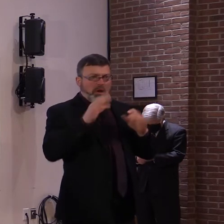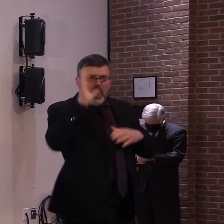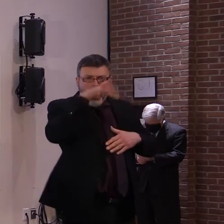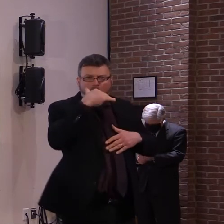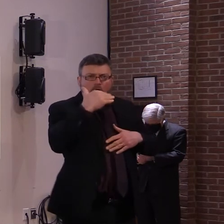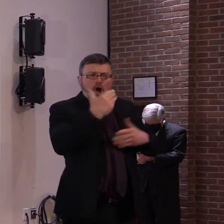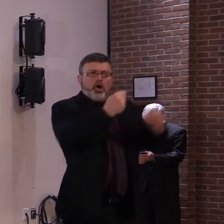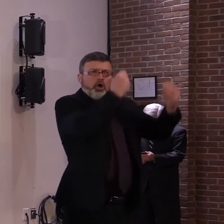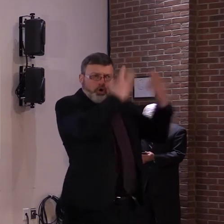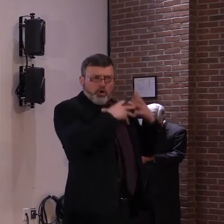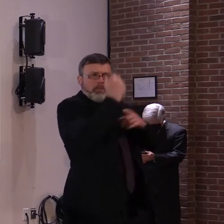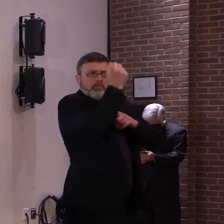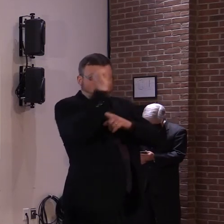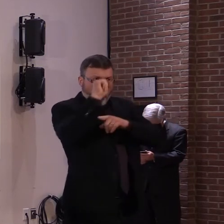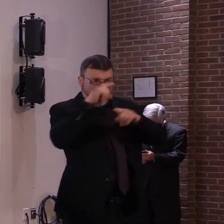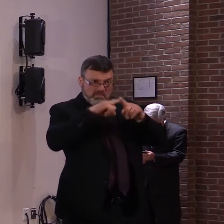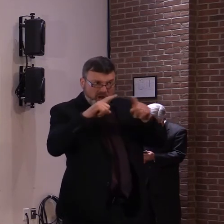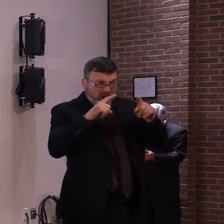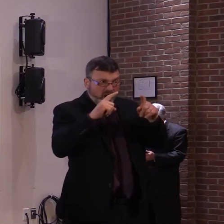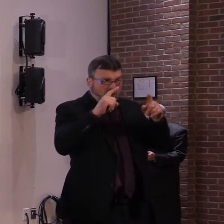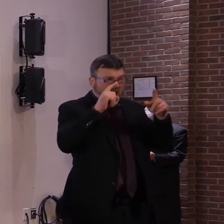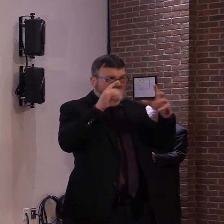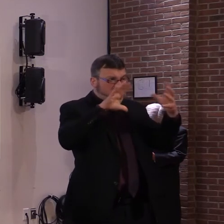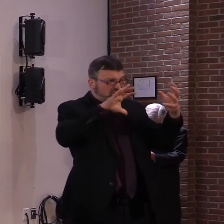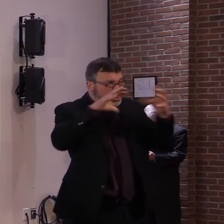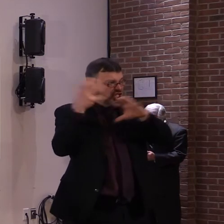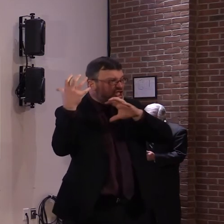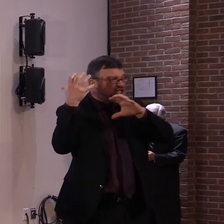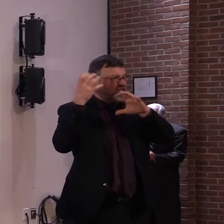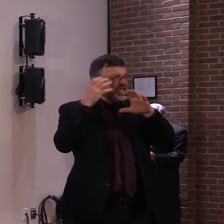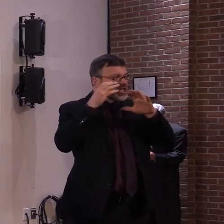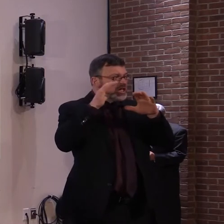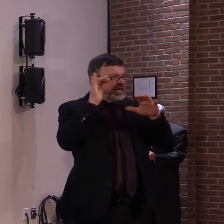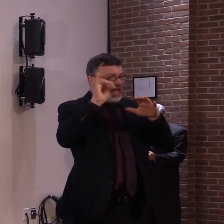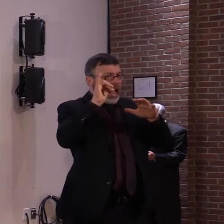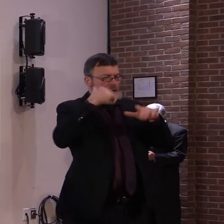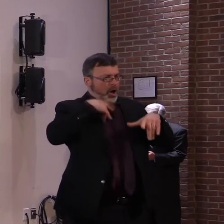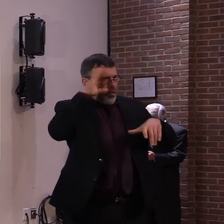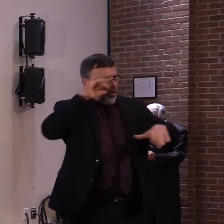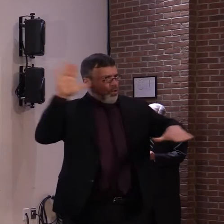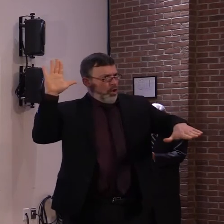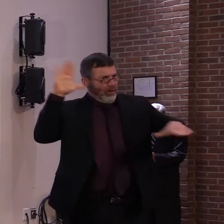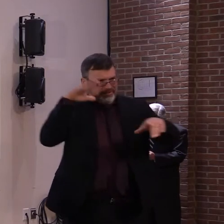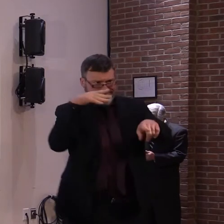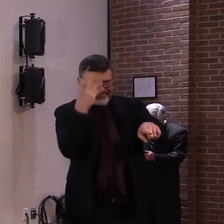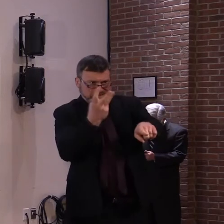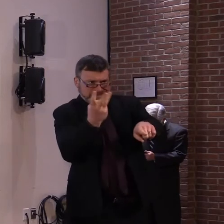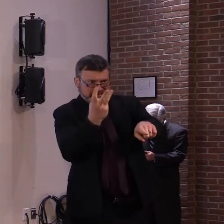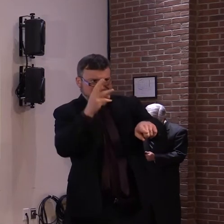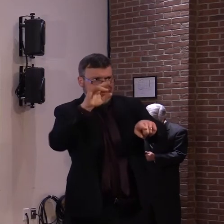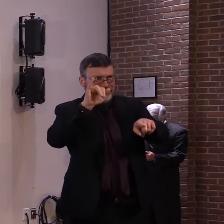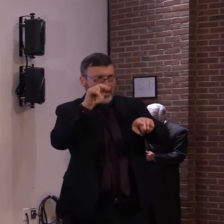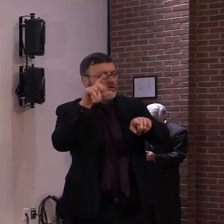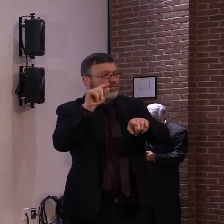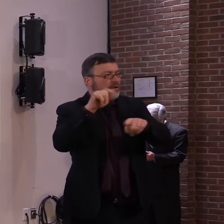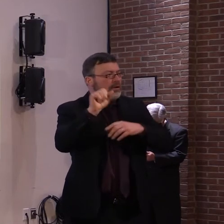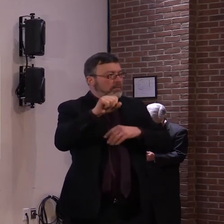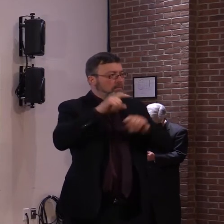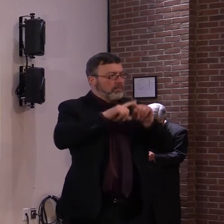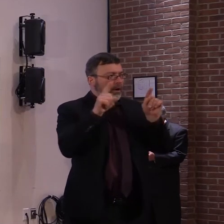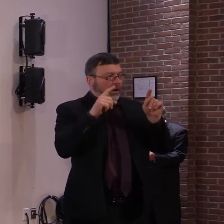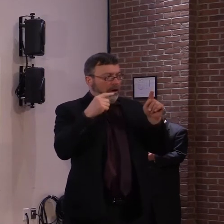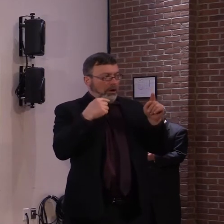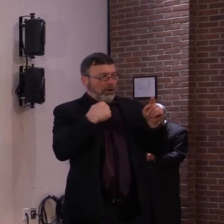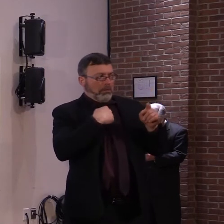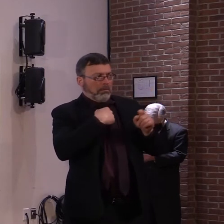particularly, uh, next week when the inauguration takes place. Um, but, uh, but this point in time, we're not seeing anything that I know